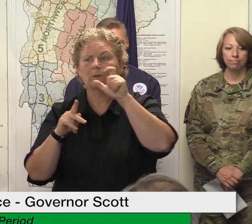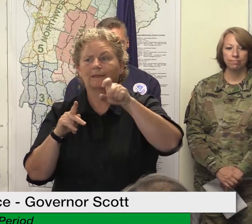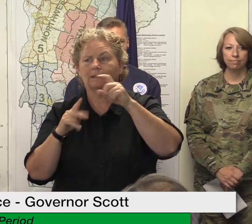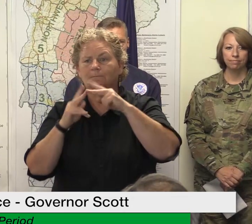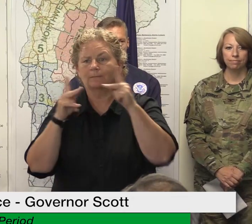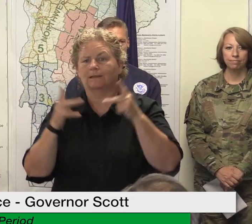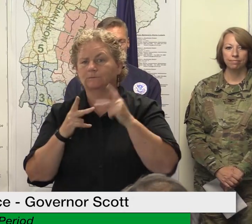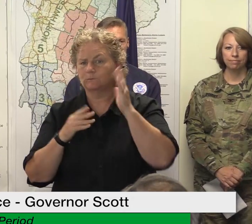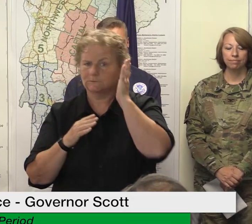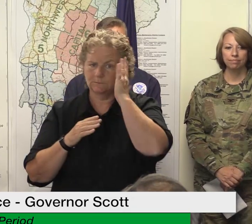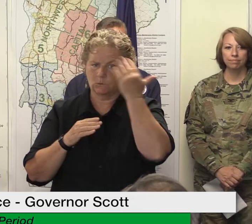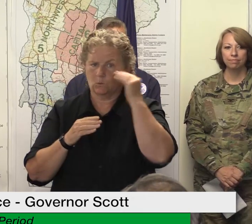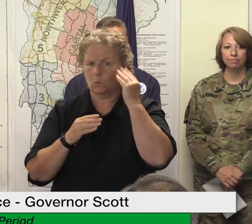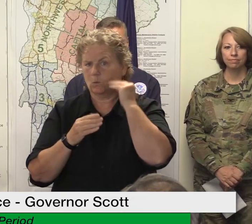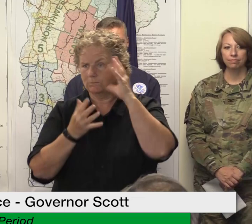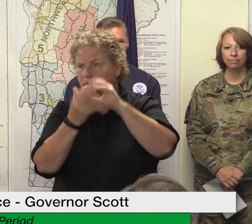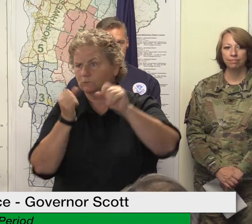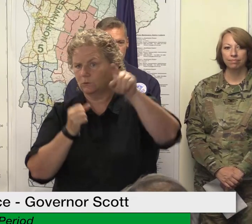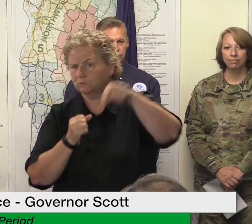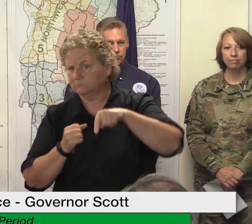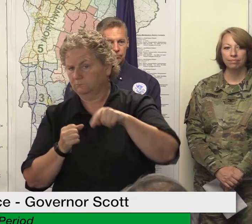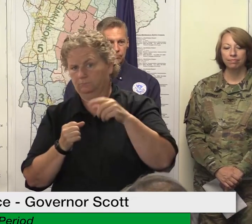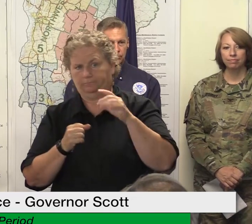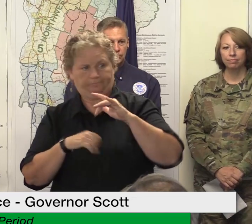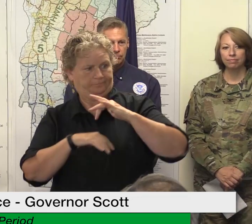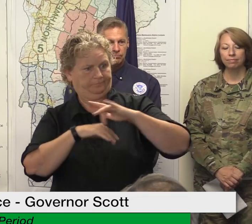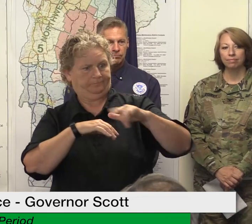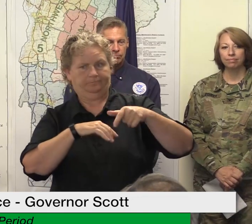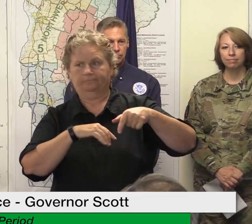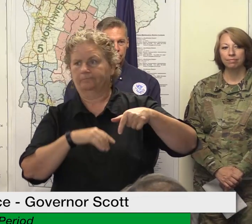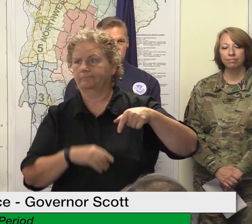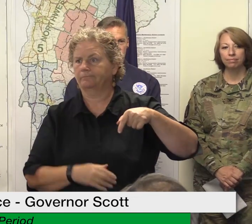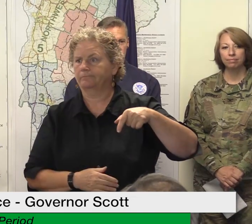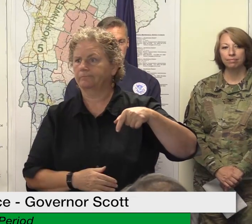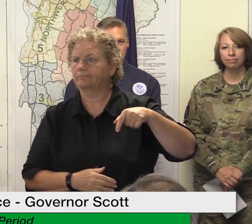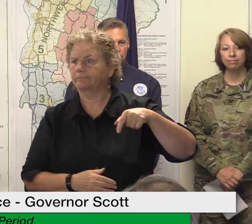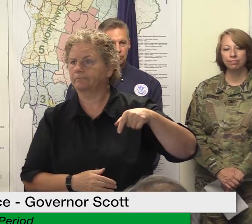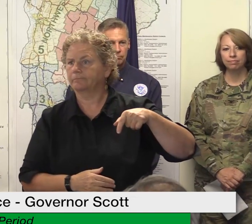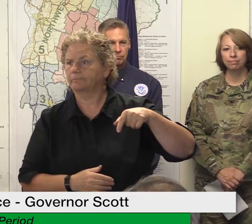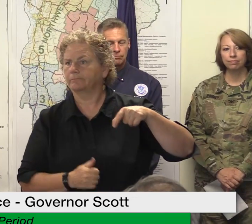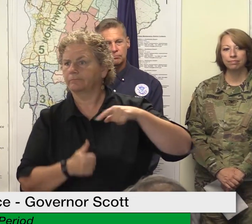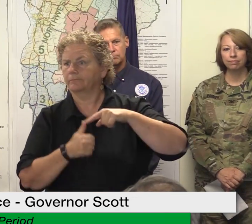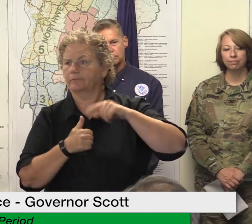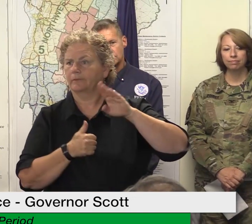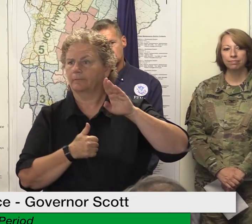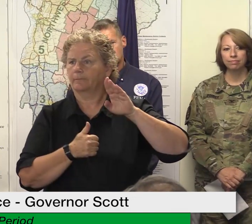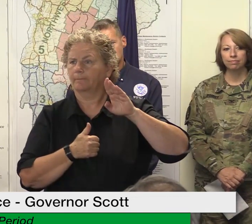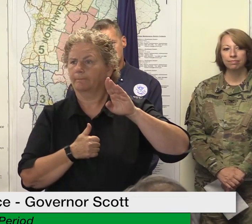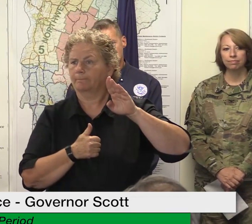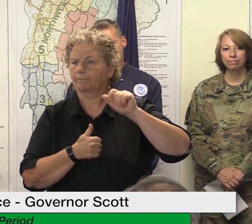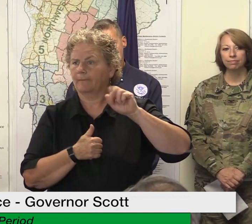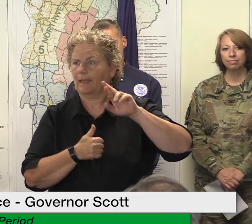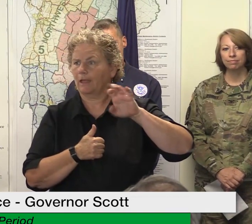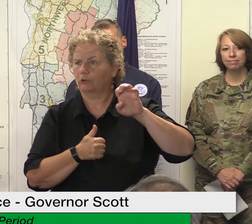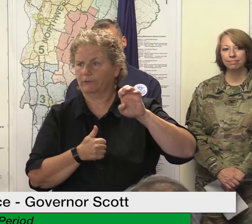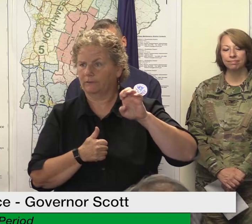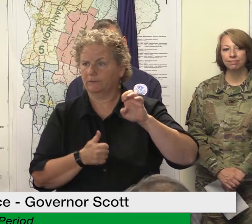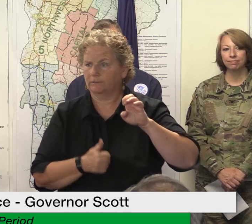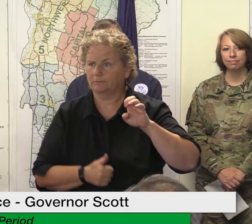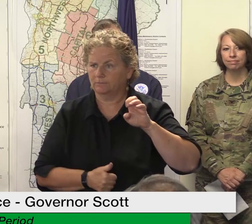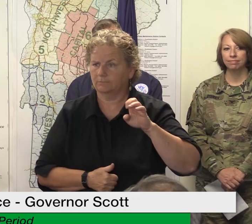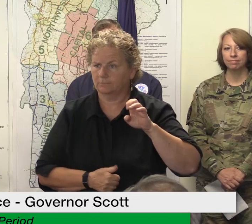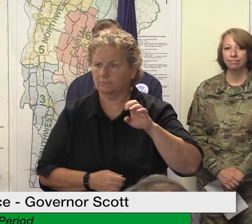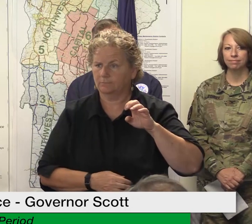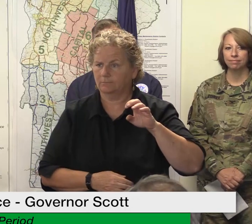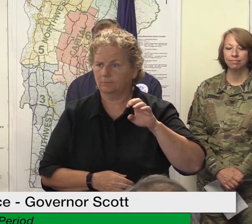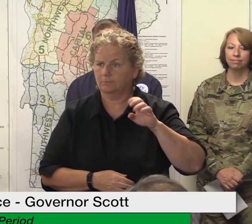at northern vermont university and one at the berry auditorium that that means we still have a capacity of over 150